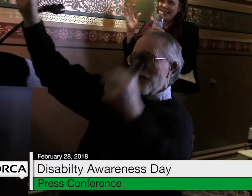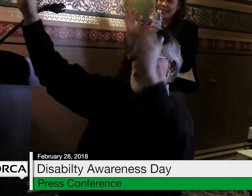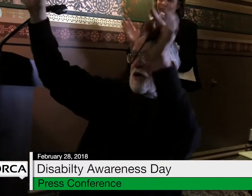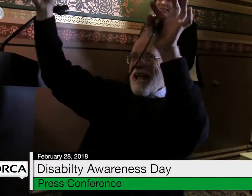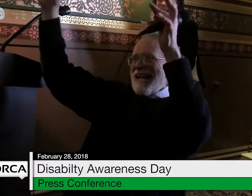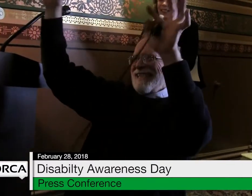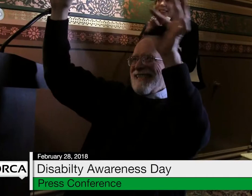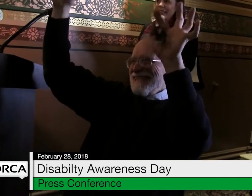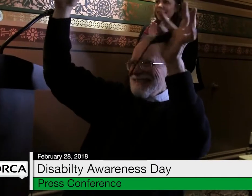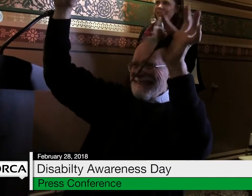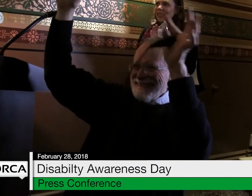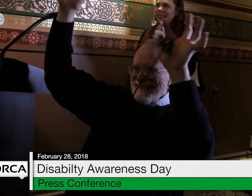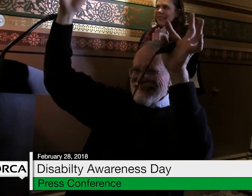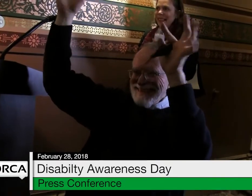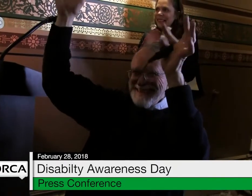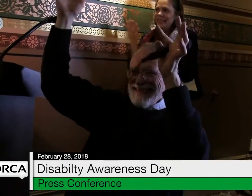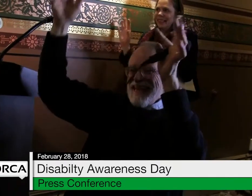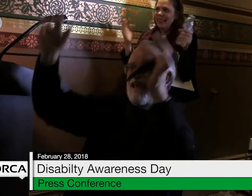Two hands.